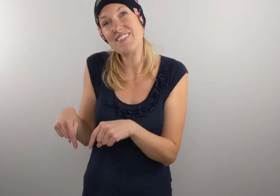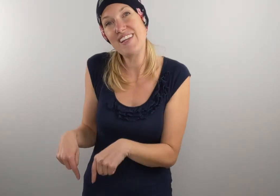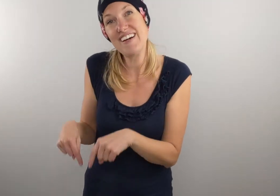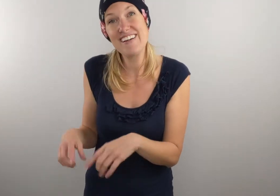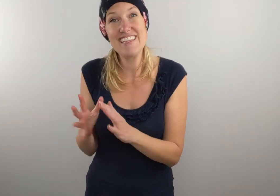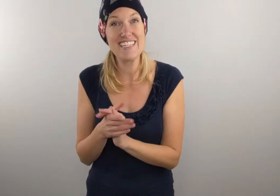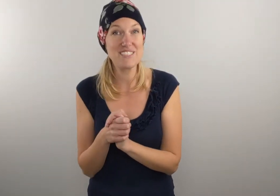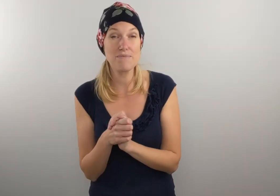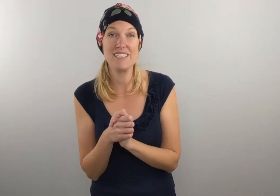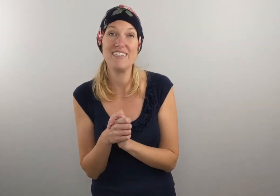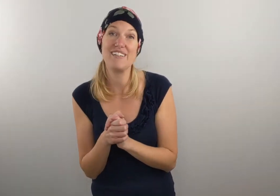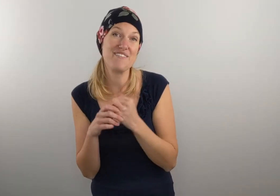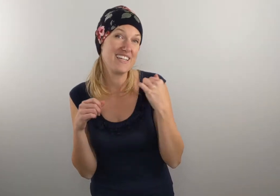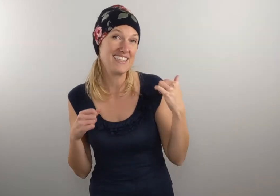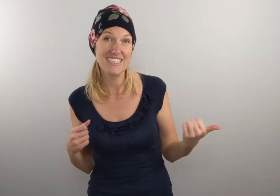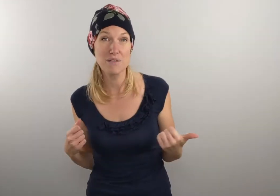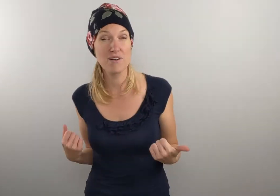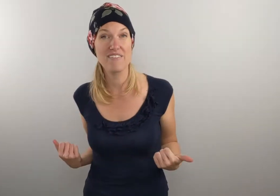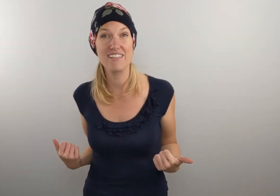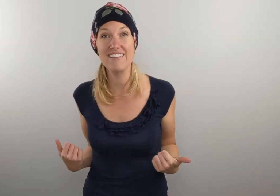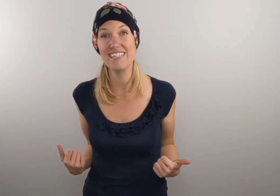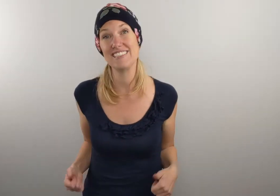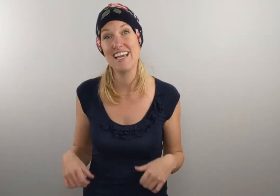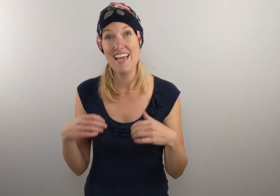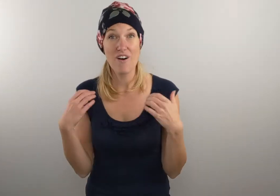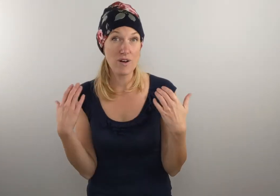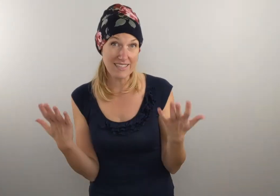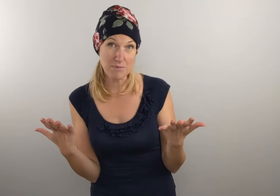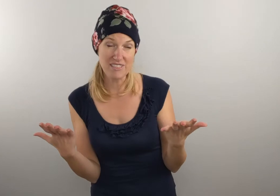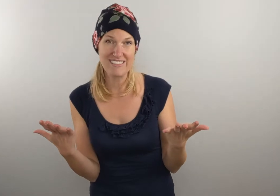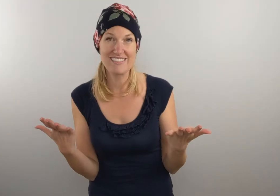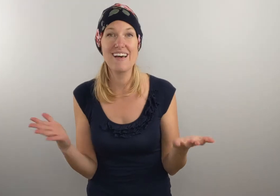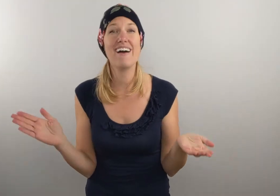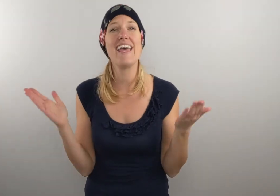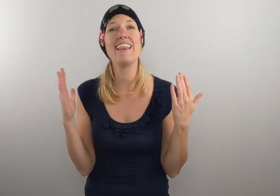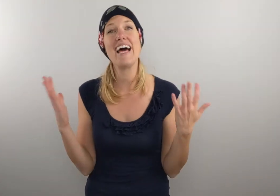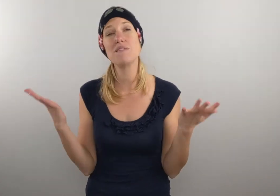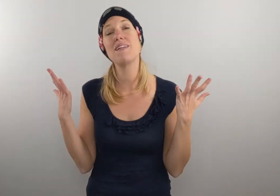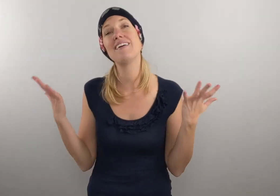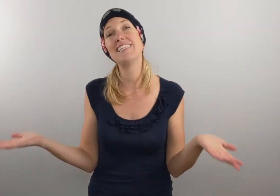video in the description, you're going to find a link to pronounce the lyrics or a link to purchase the song. And last but not least,